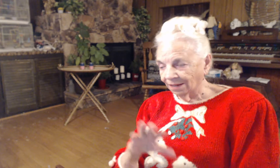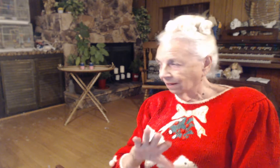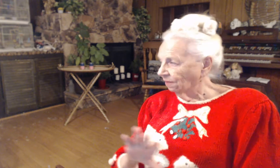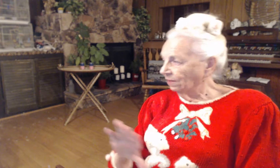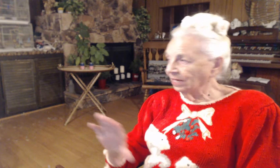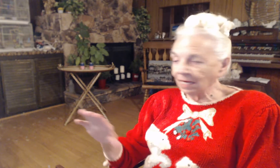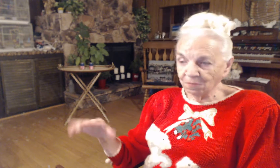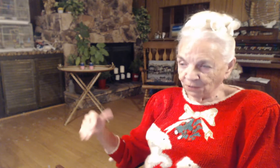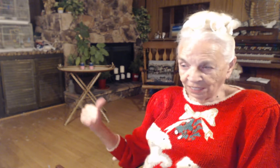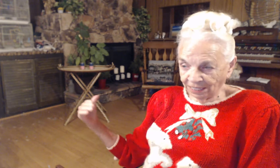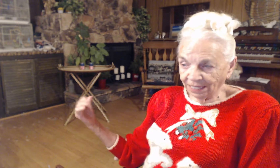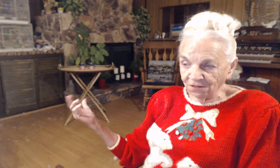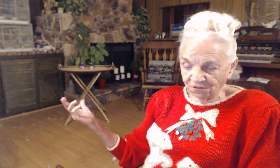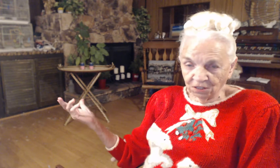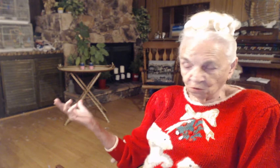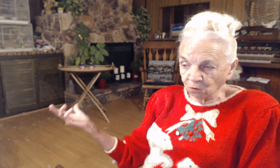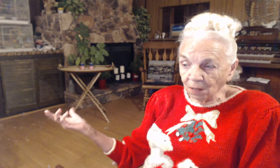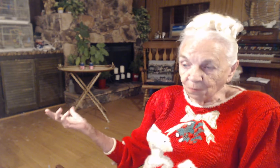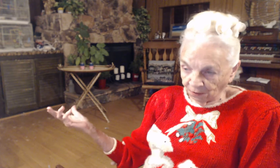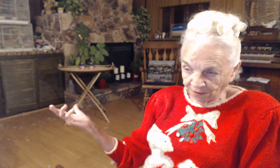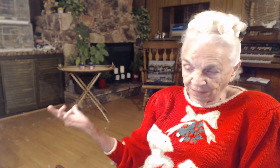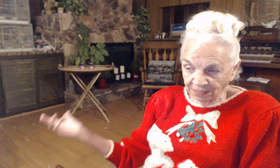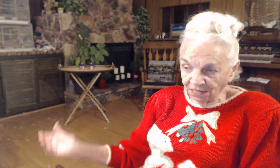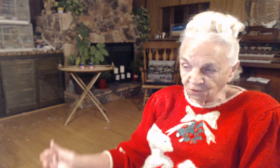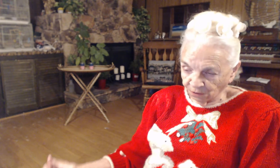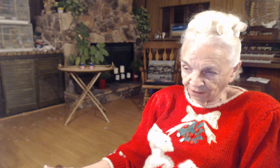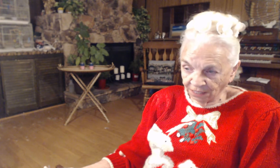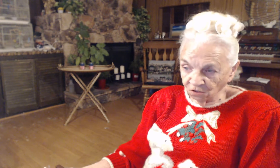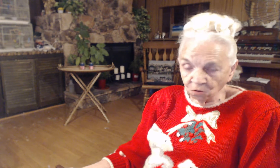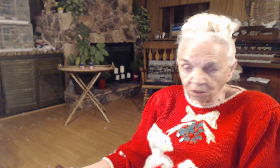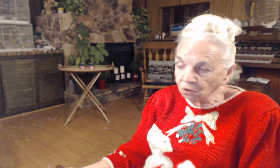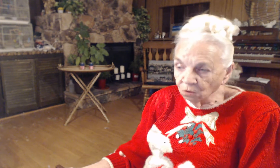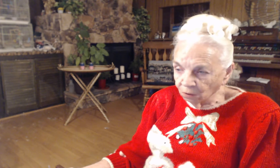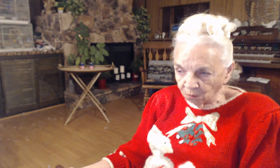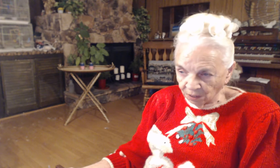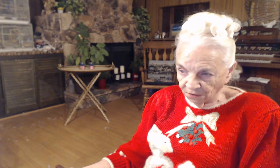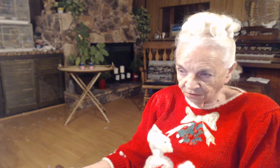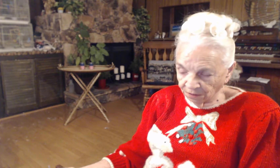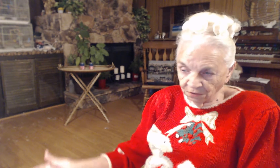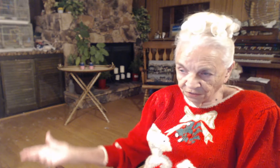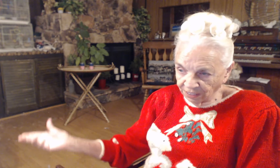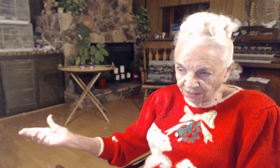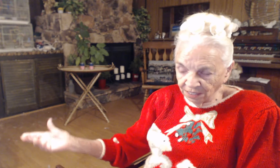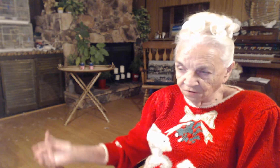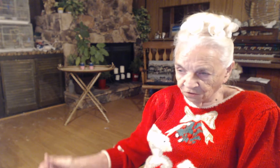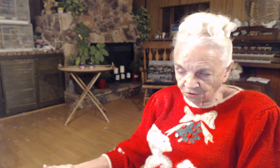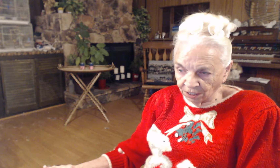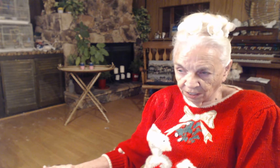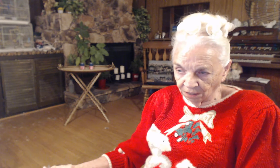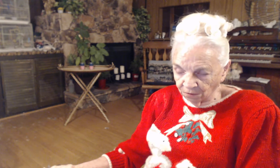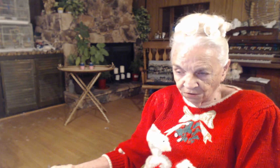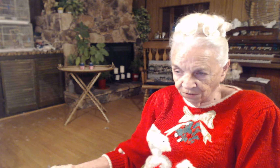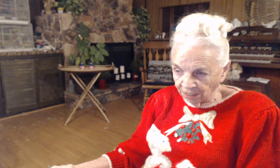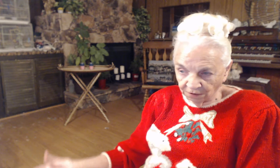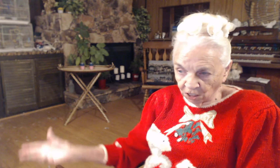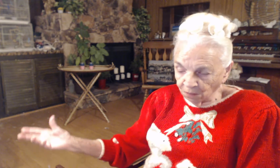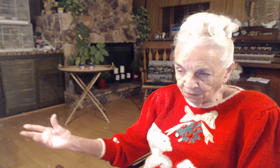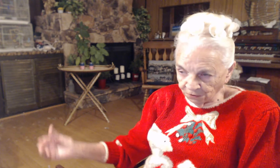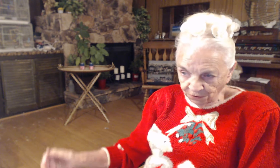The neighboring kids that grew up with him in Nazareth had no clue who he was. He was the kid down the street. He was the carpenter's son.